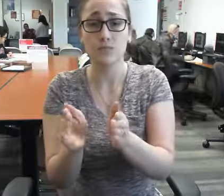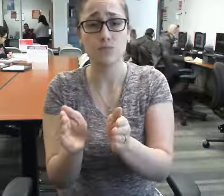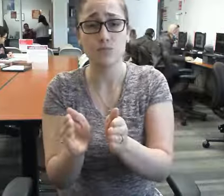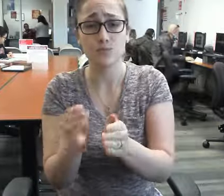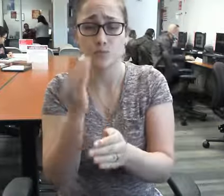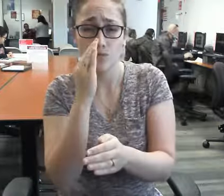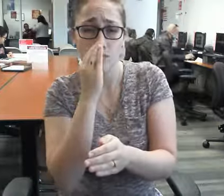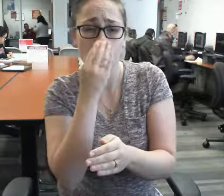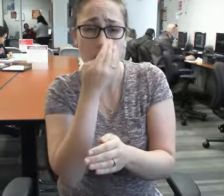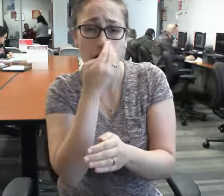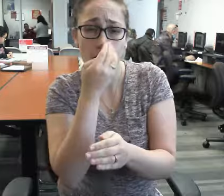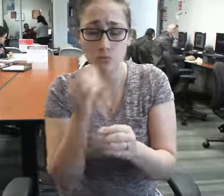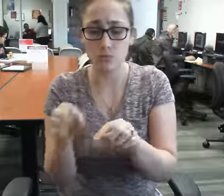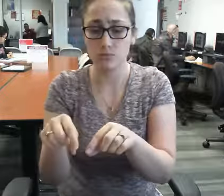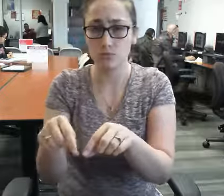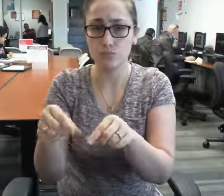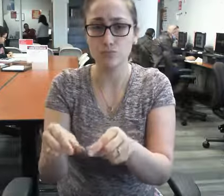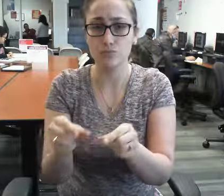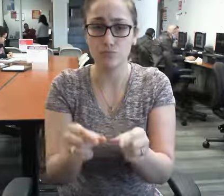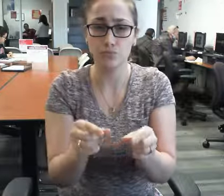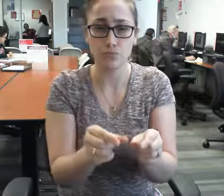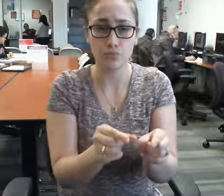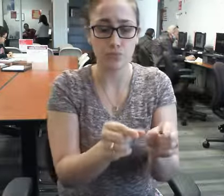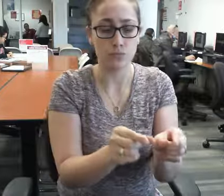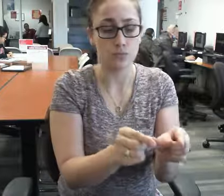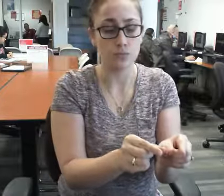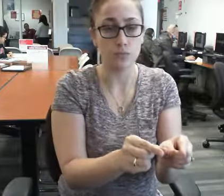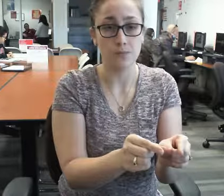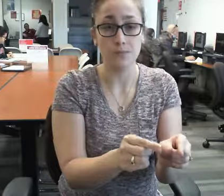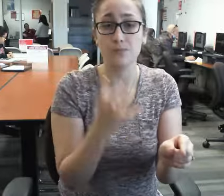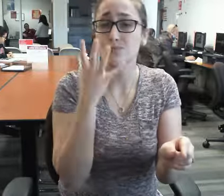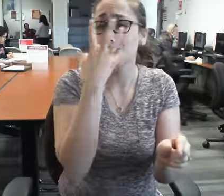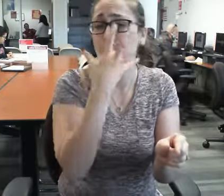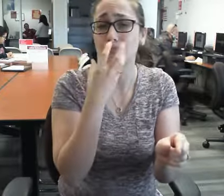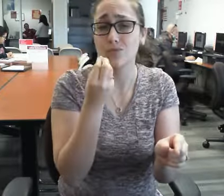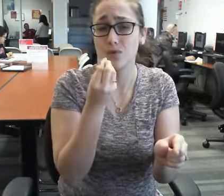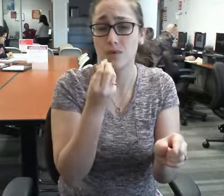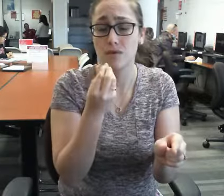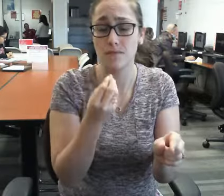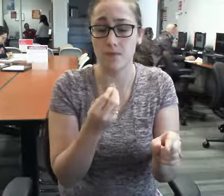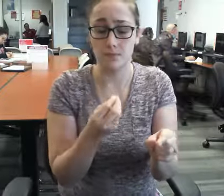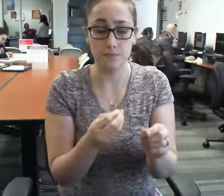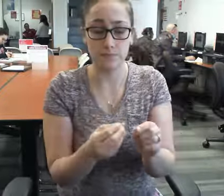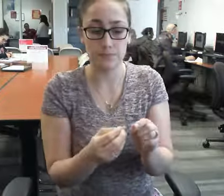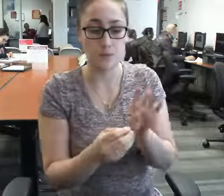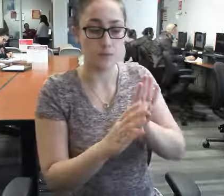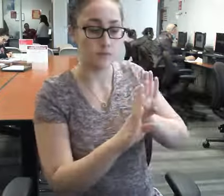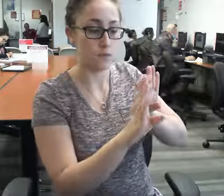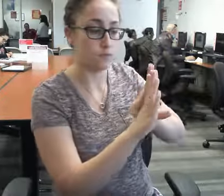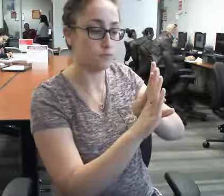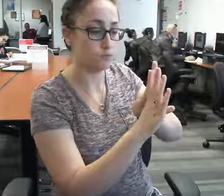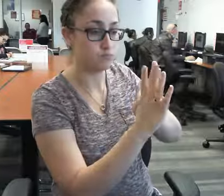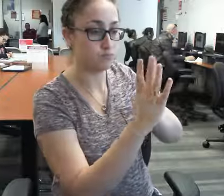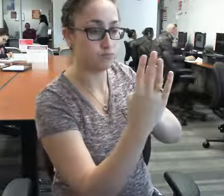What's not in this morning? I'm like... No, like... Because that would get on clothes. I'll stick this one at this. That's where I was as far as I was talking to Charles.